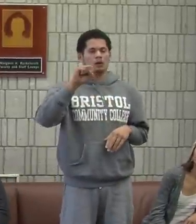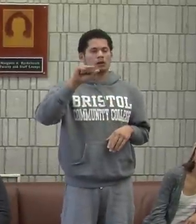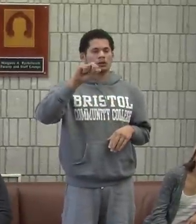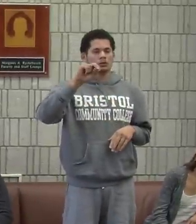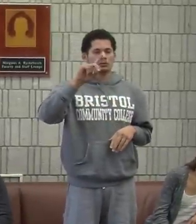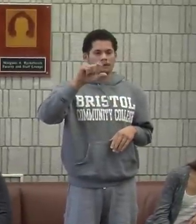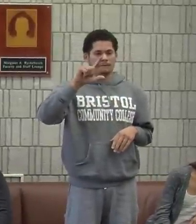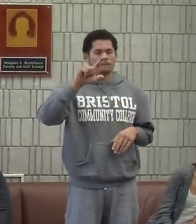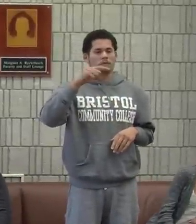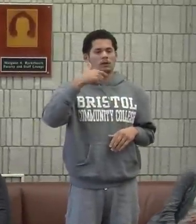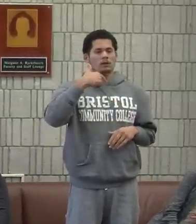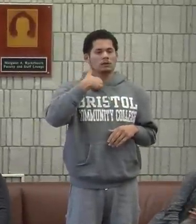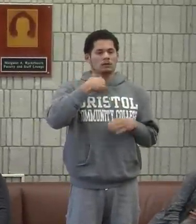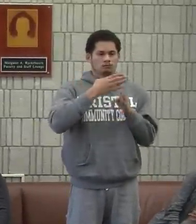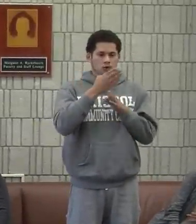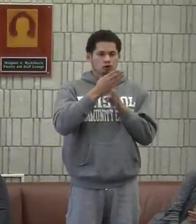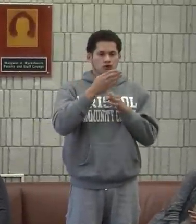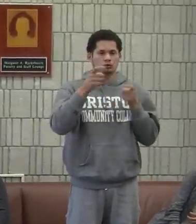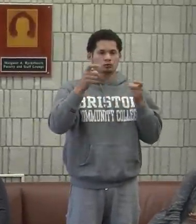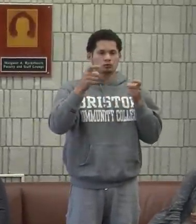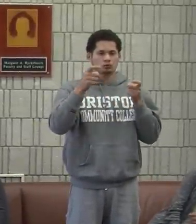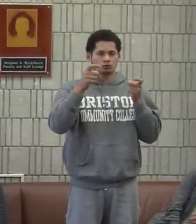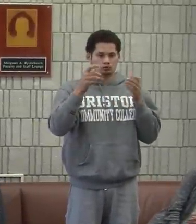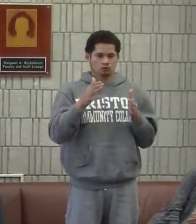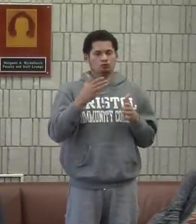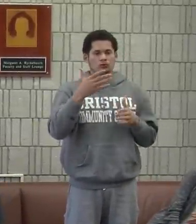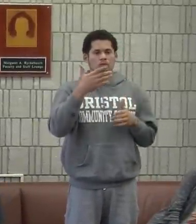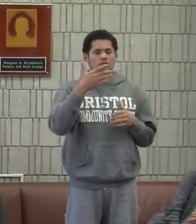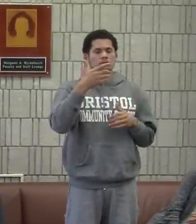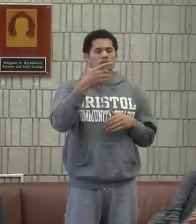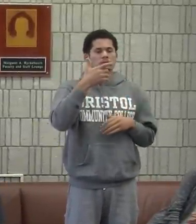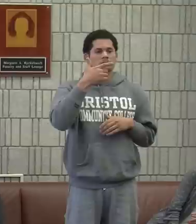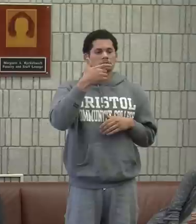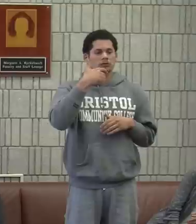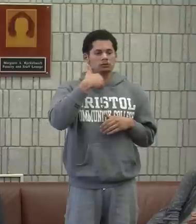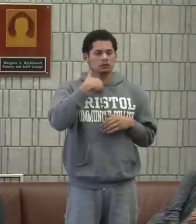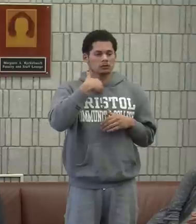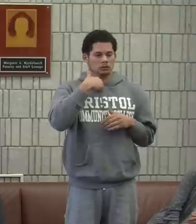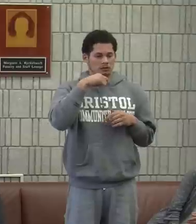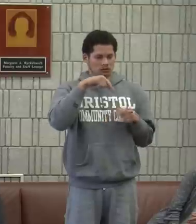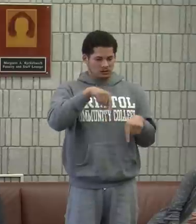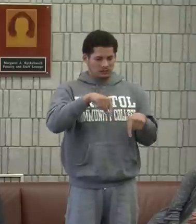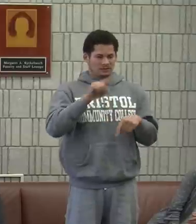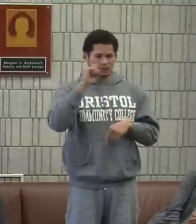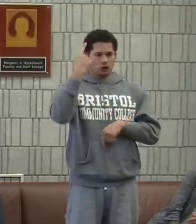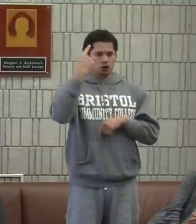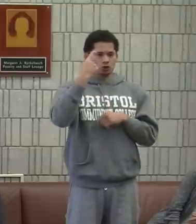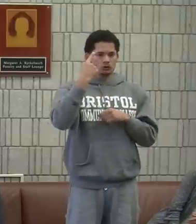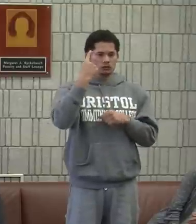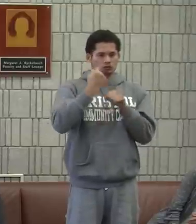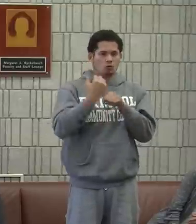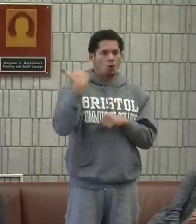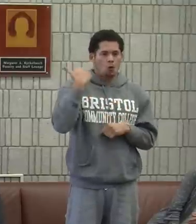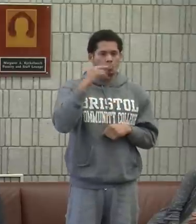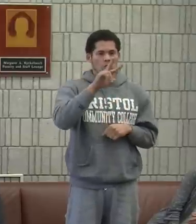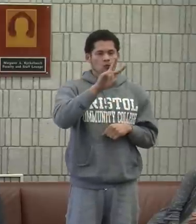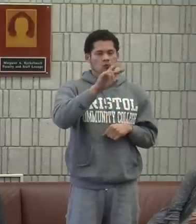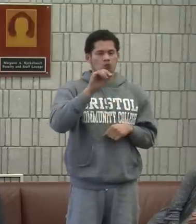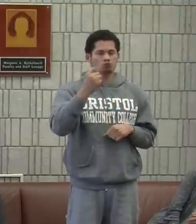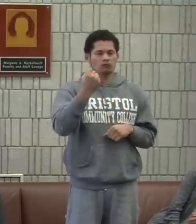is Josh Sandoval, and I'm majoring in management, and I started a